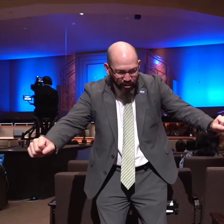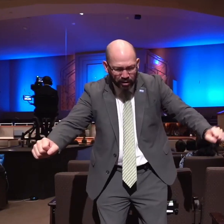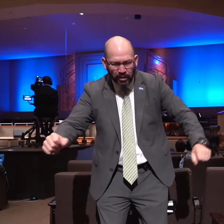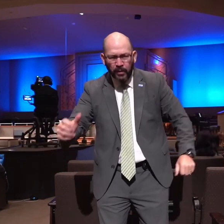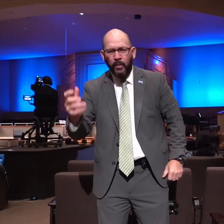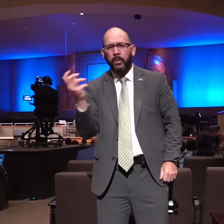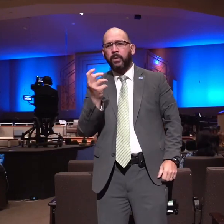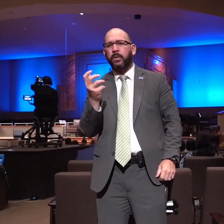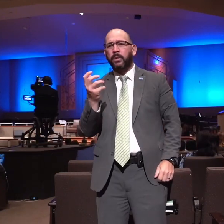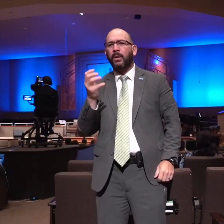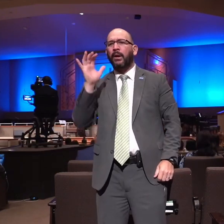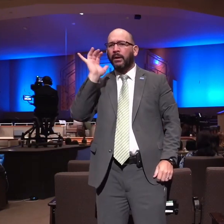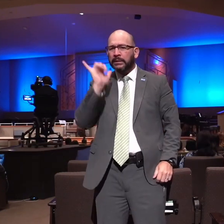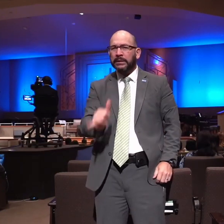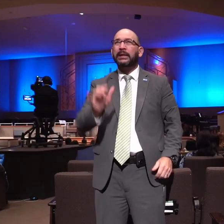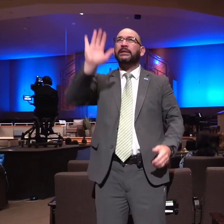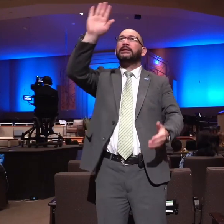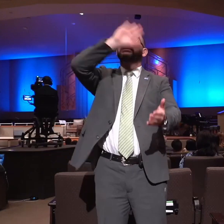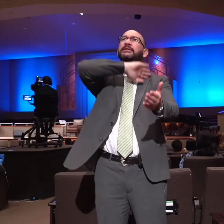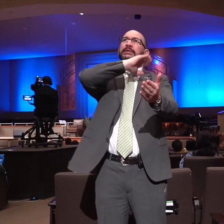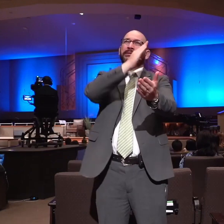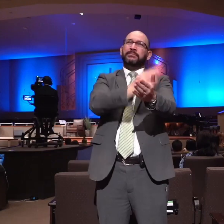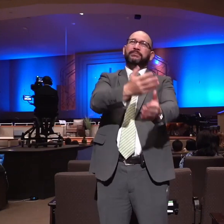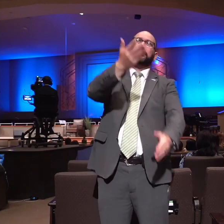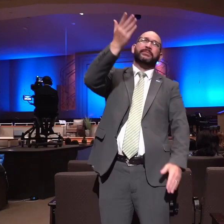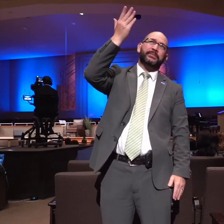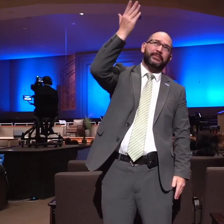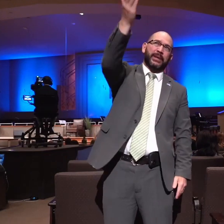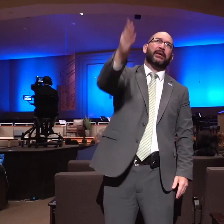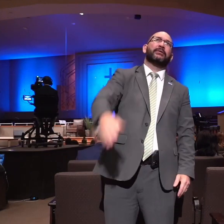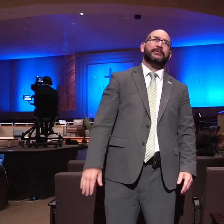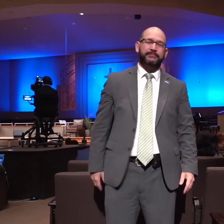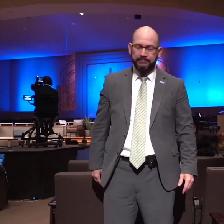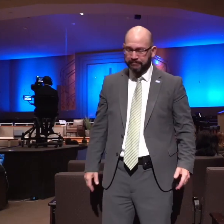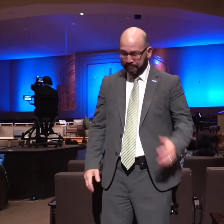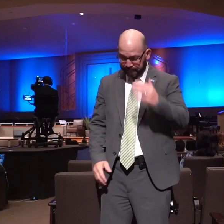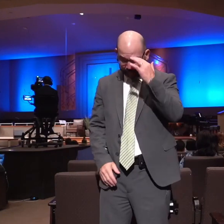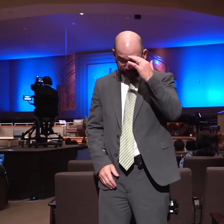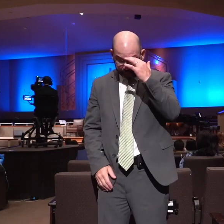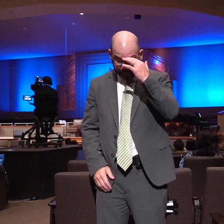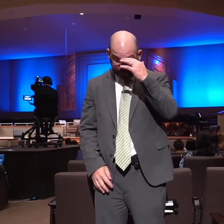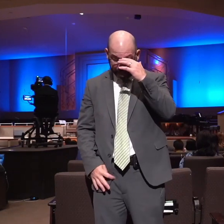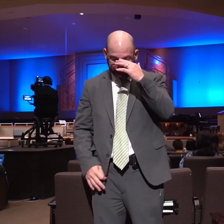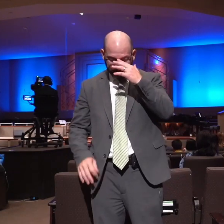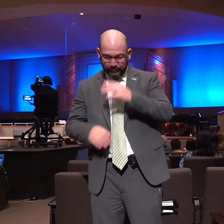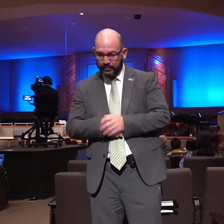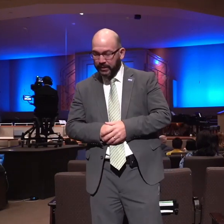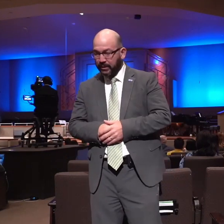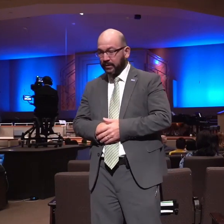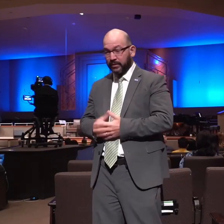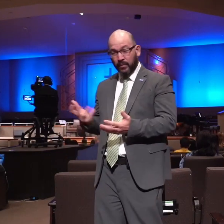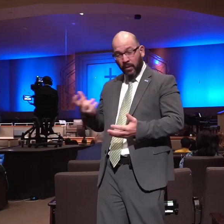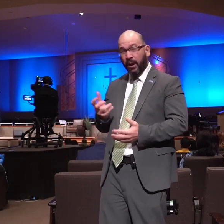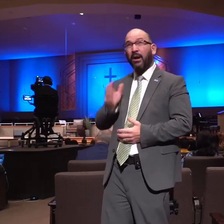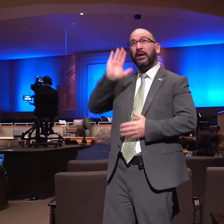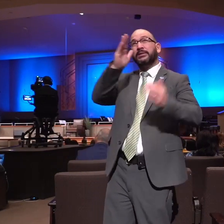that's a demonstration of god's power here was a divine plan a